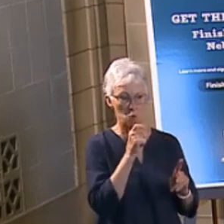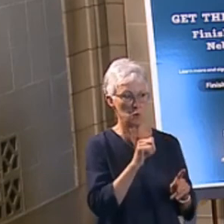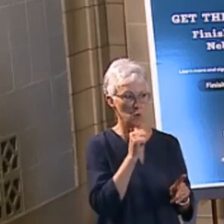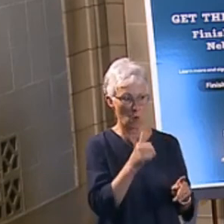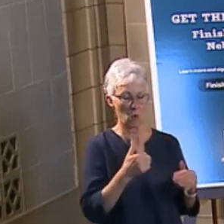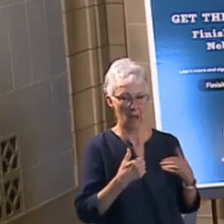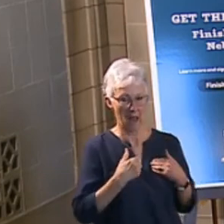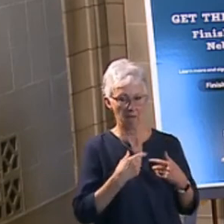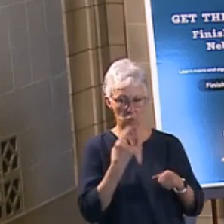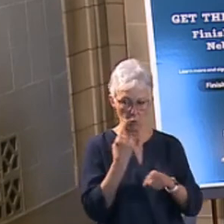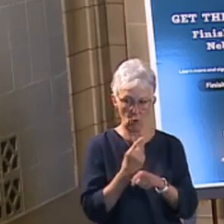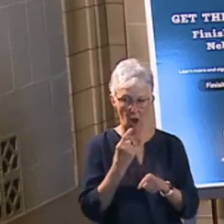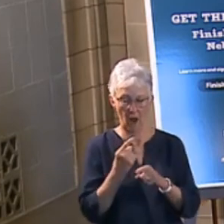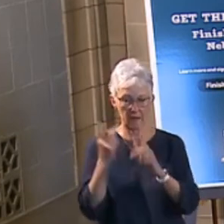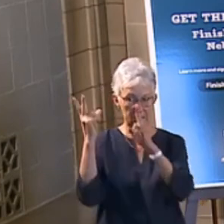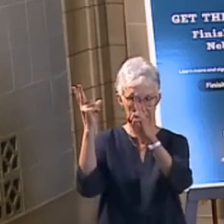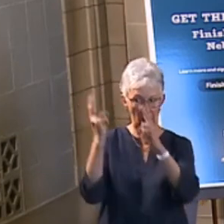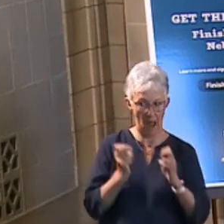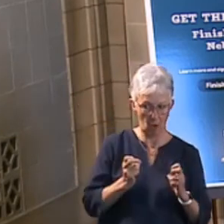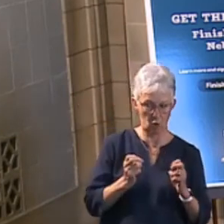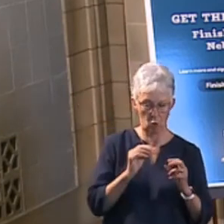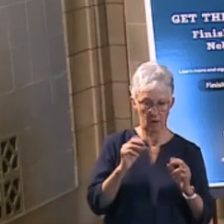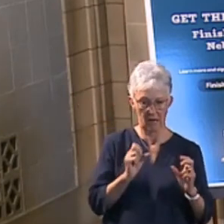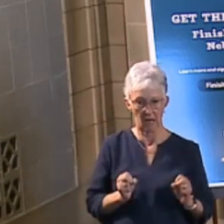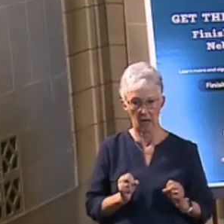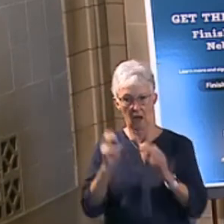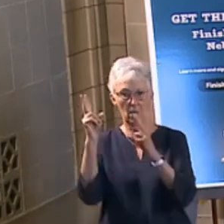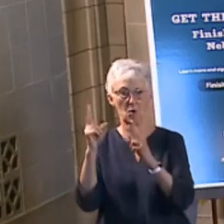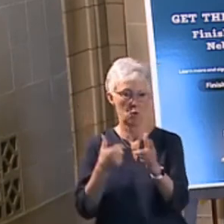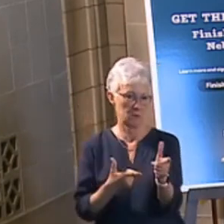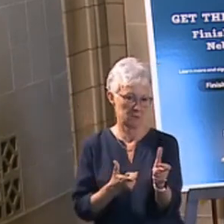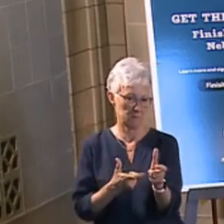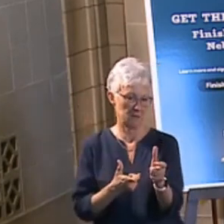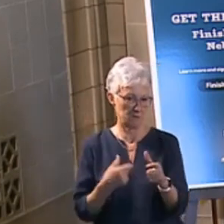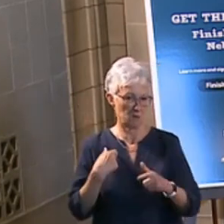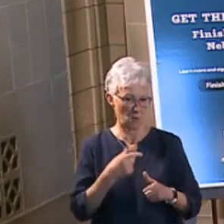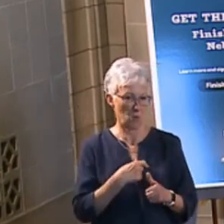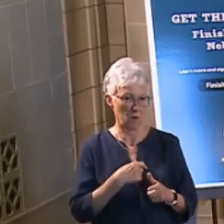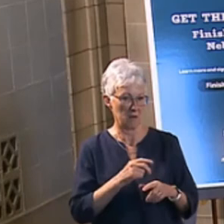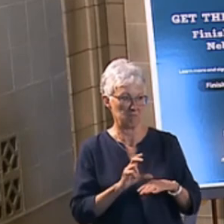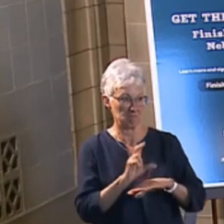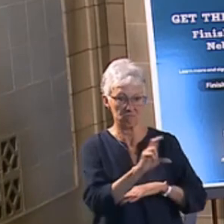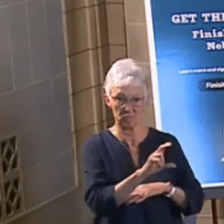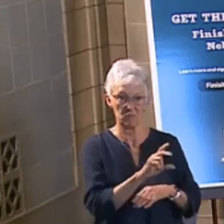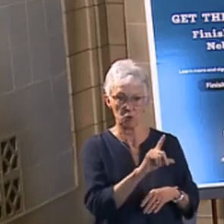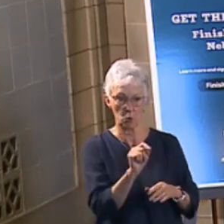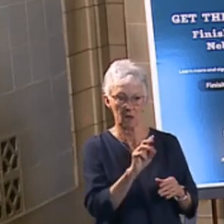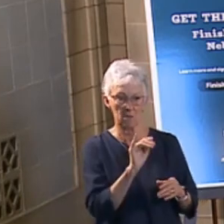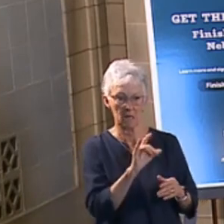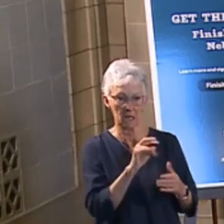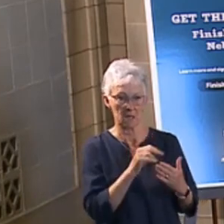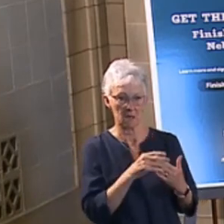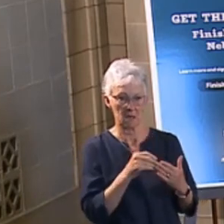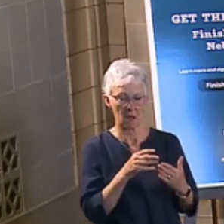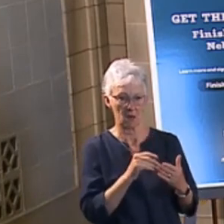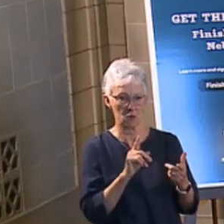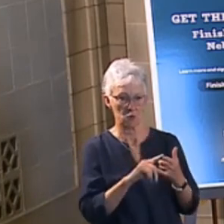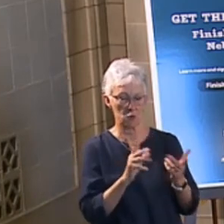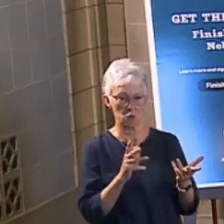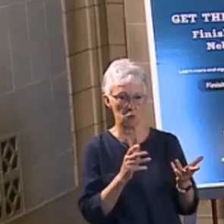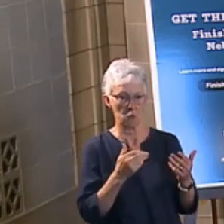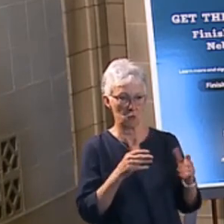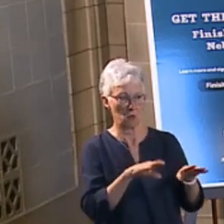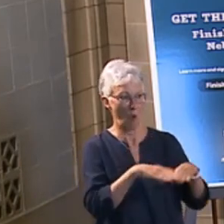megabit upload speed. So, we've proposed $20 million in each of next two years of the biennium to reach about 30,000 of those